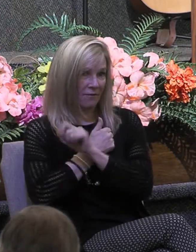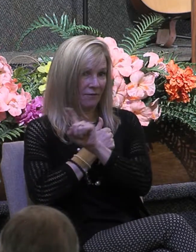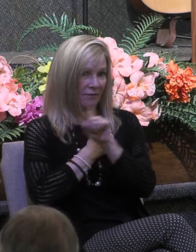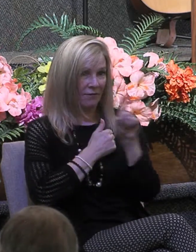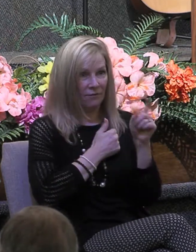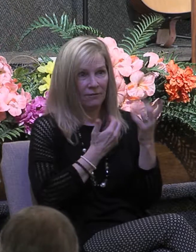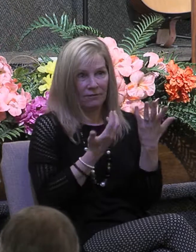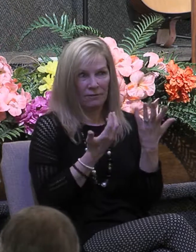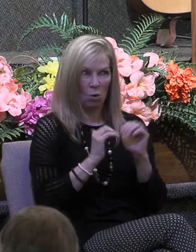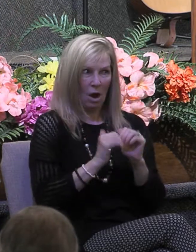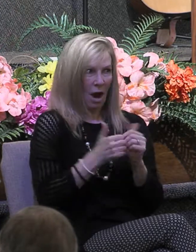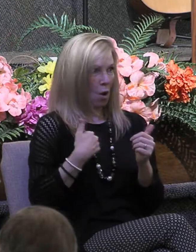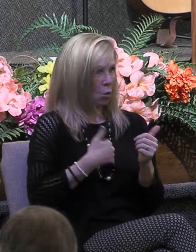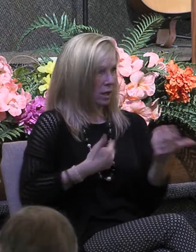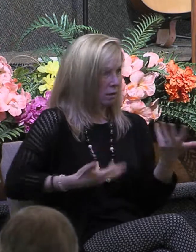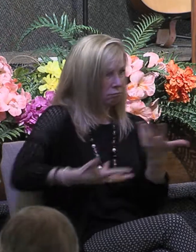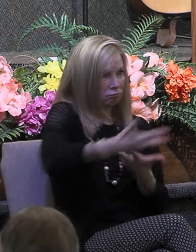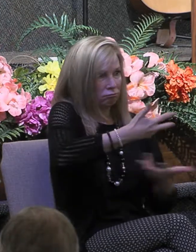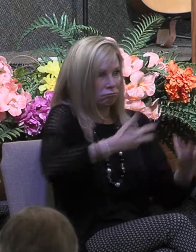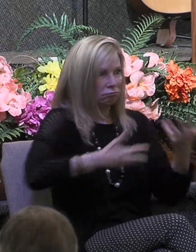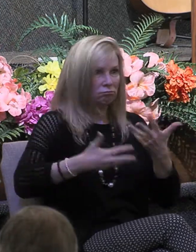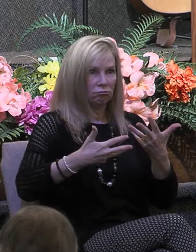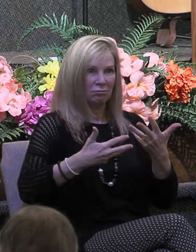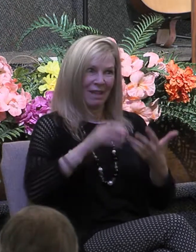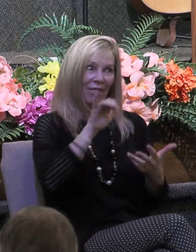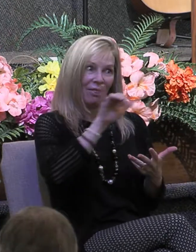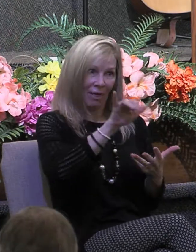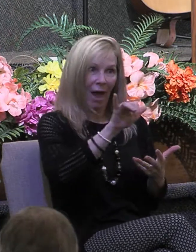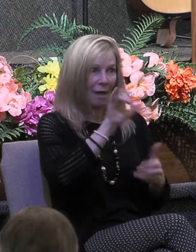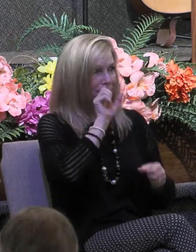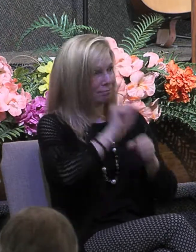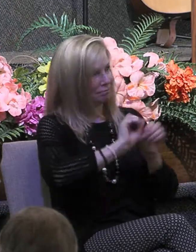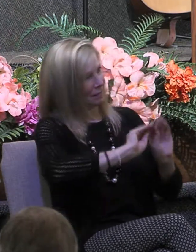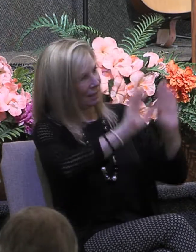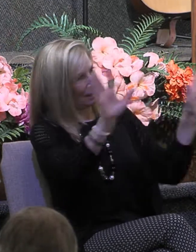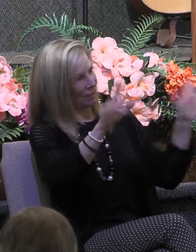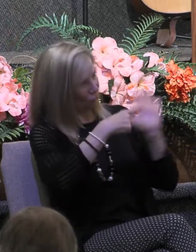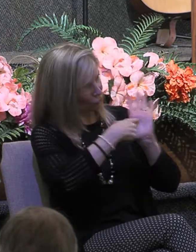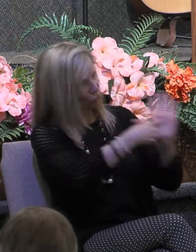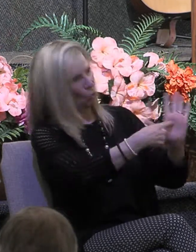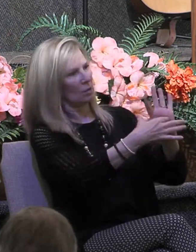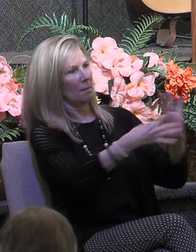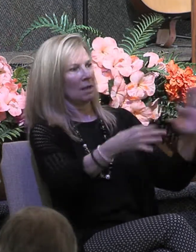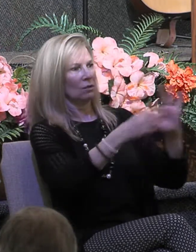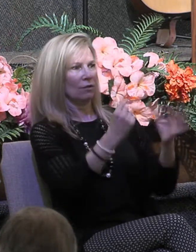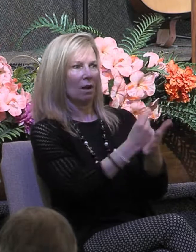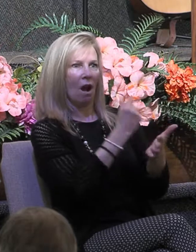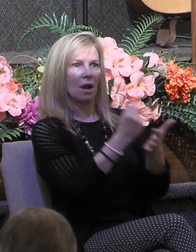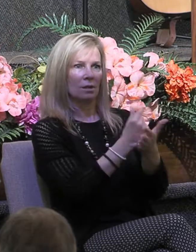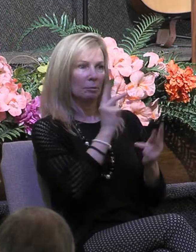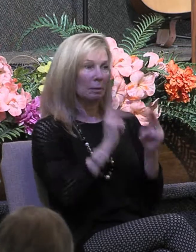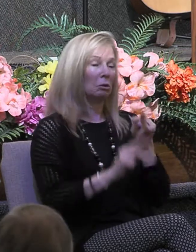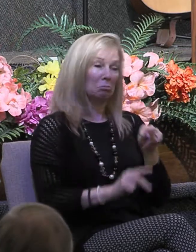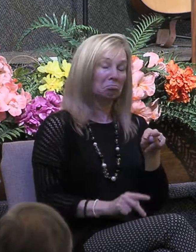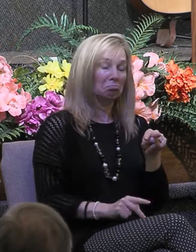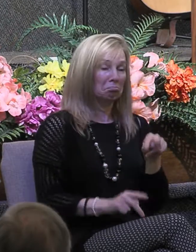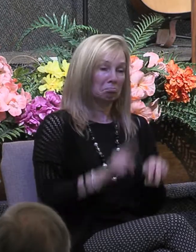each other either gives us in the message of the gospel credibility and believability before a watching world as